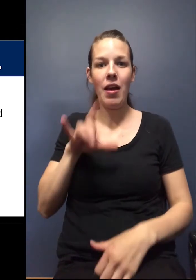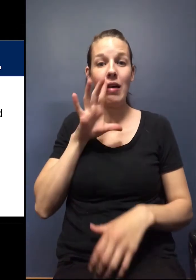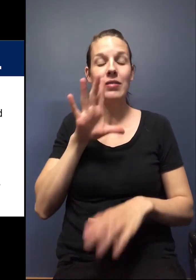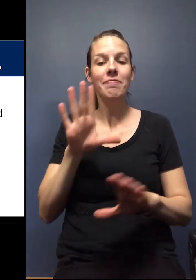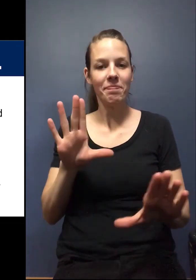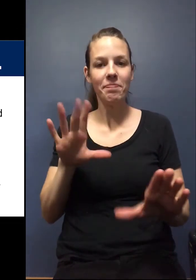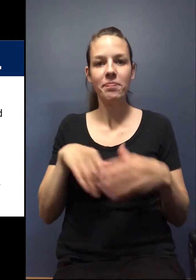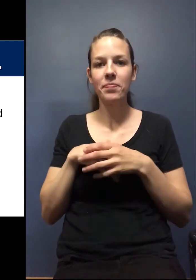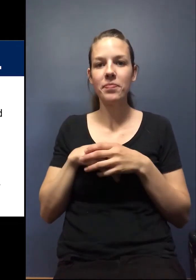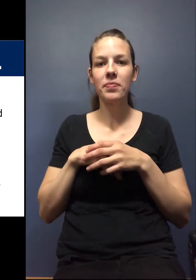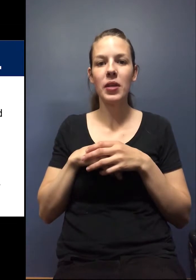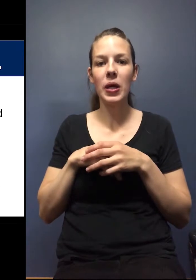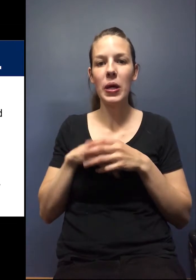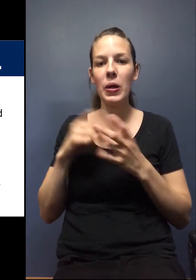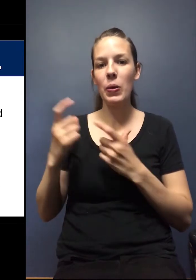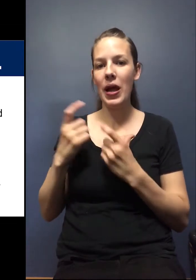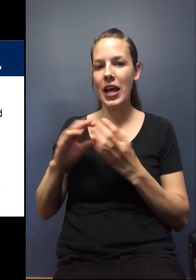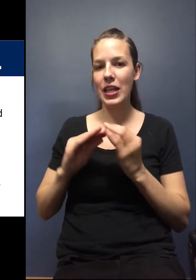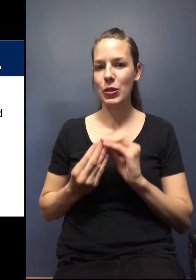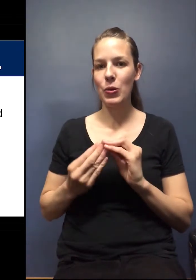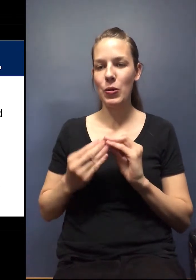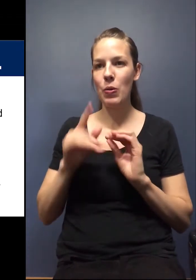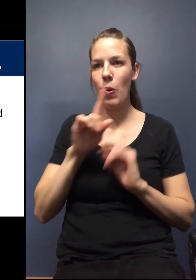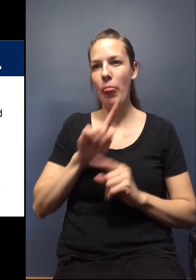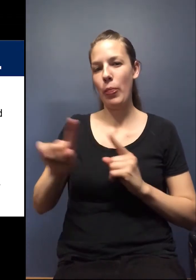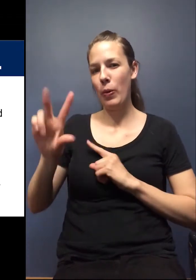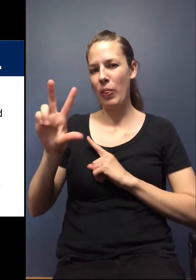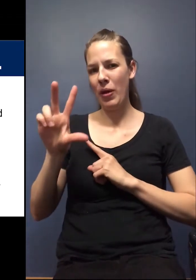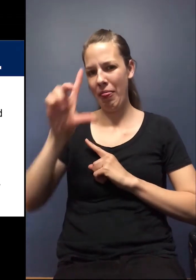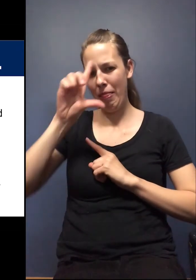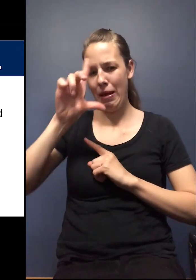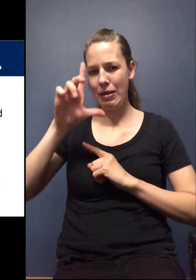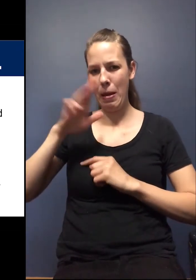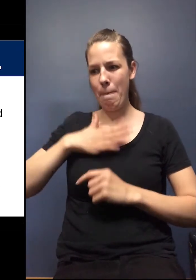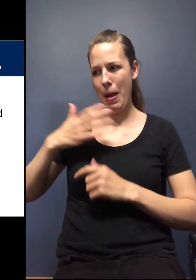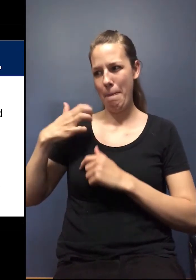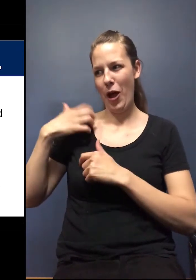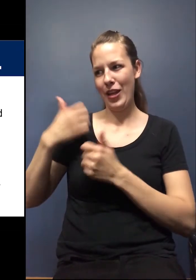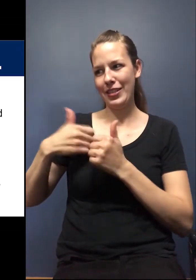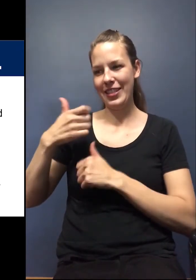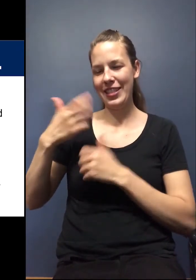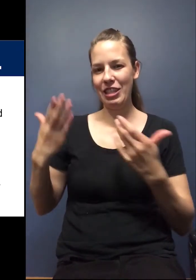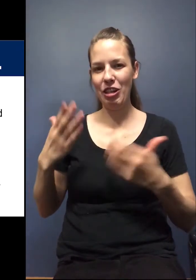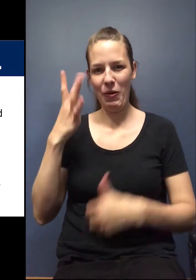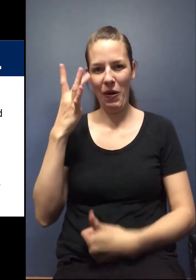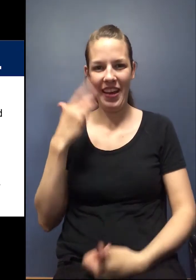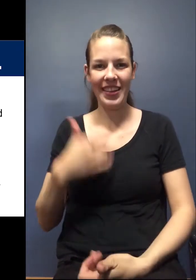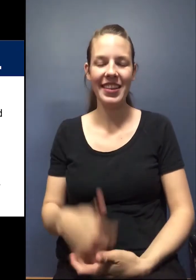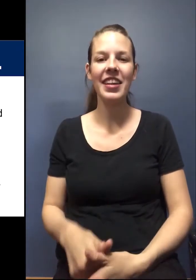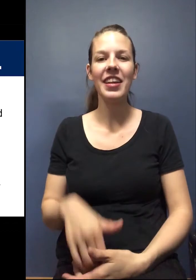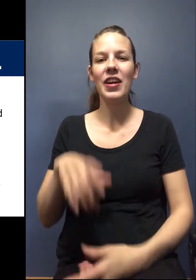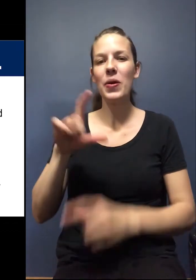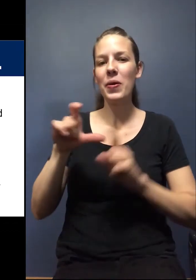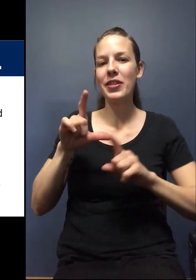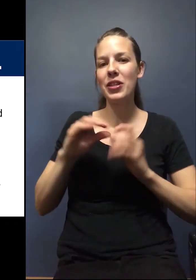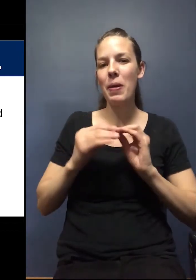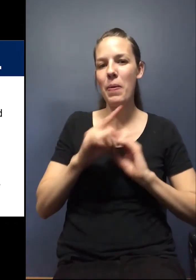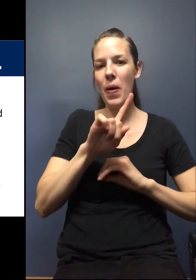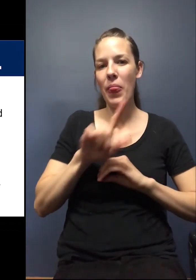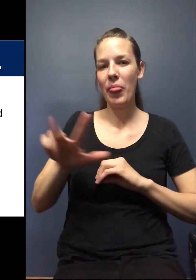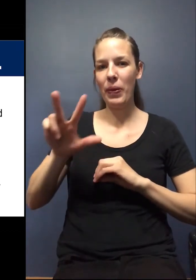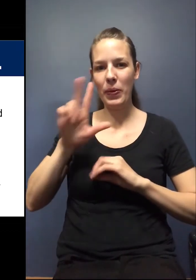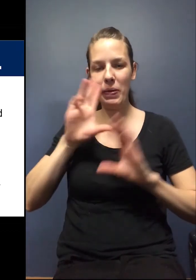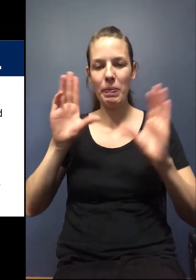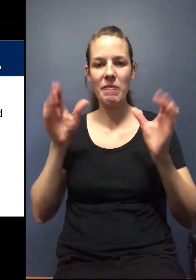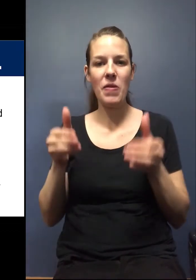So, um, questions number one through three, I think it's because my boss is here. Um, questions that one through three